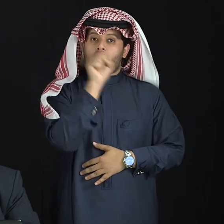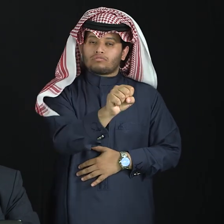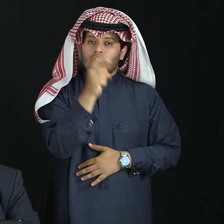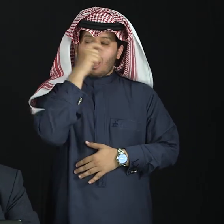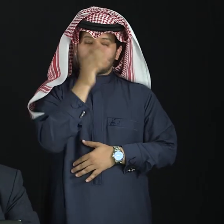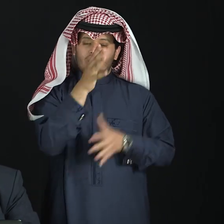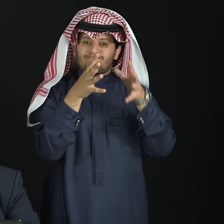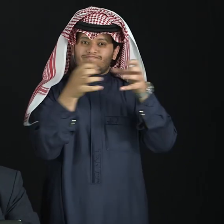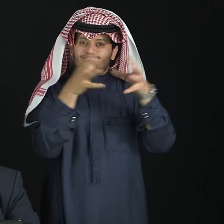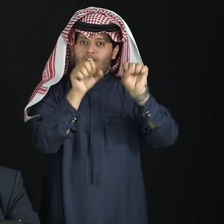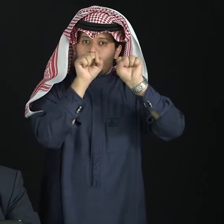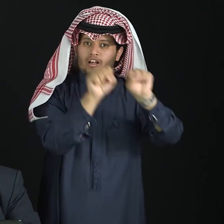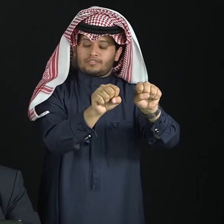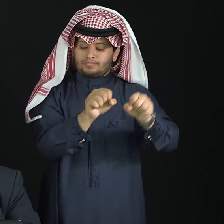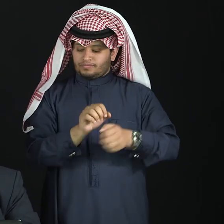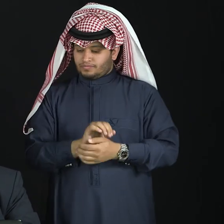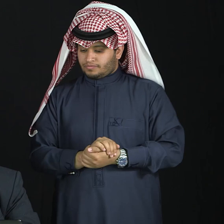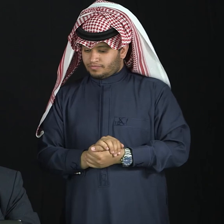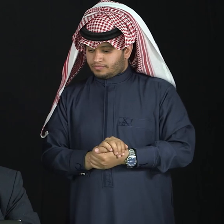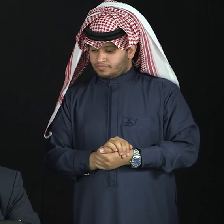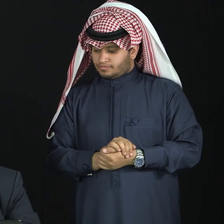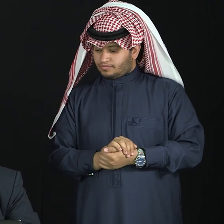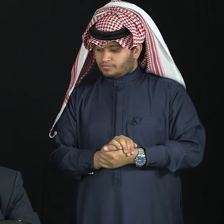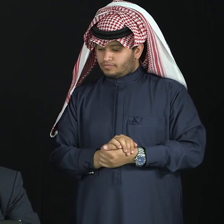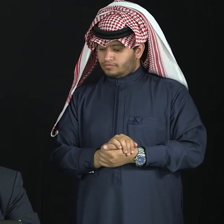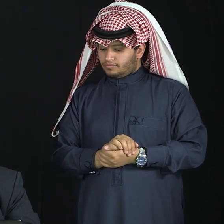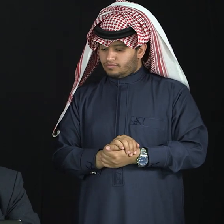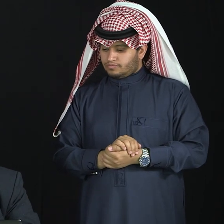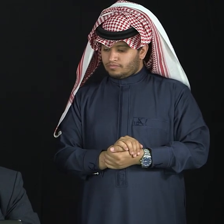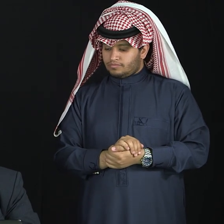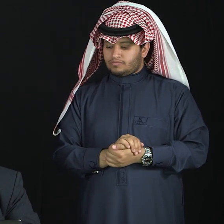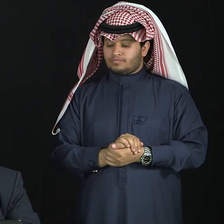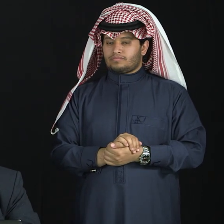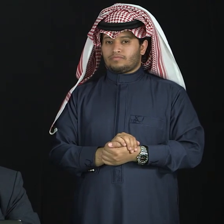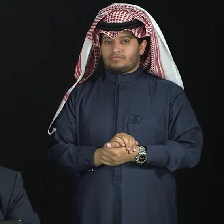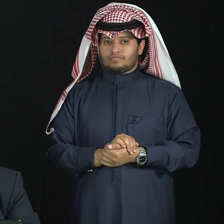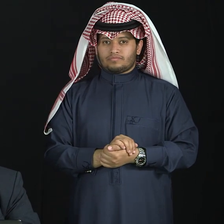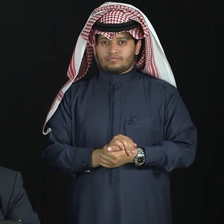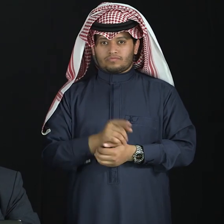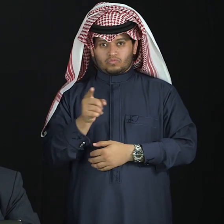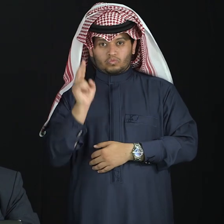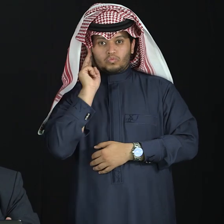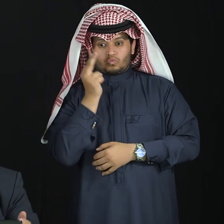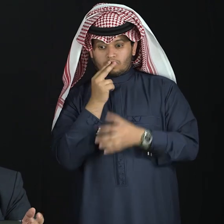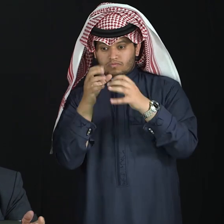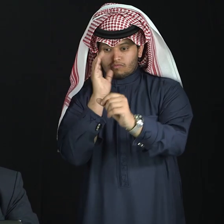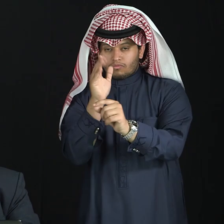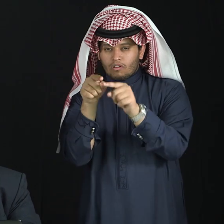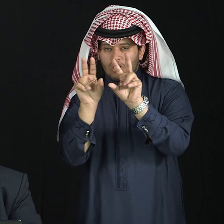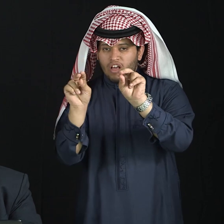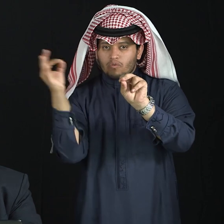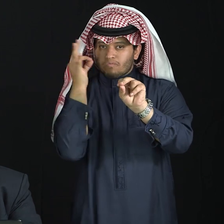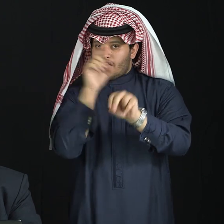For these users, the needs for taking care of this slice of society is increasingly growing.